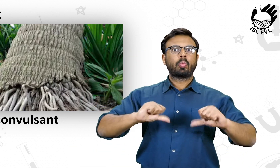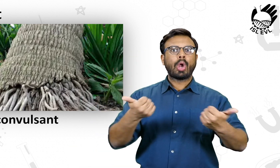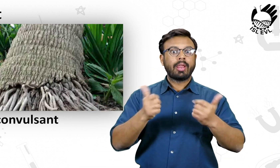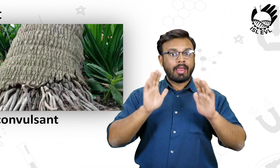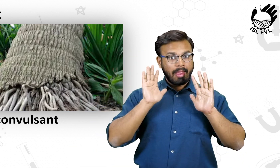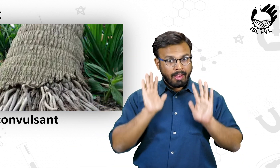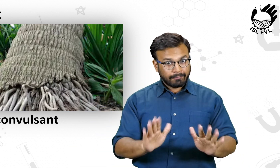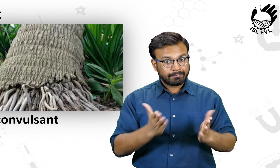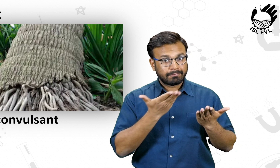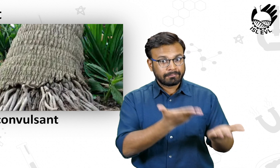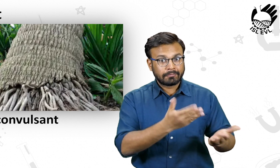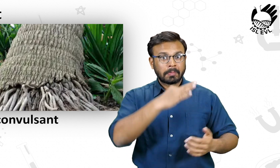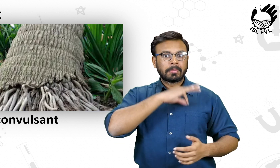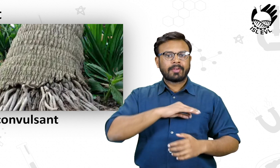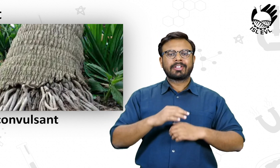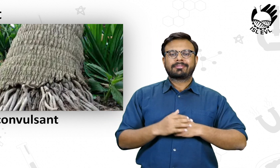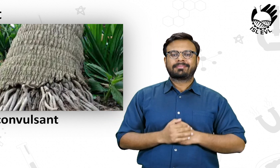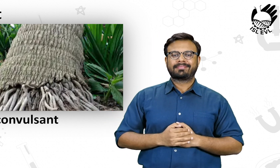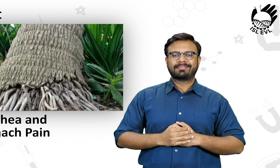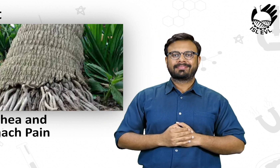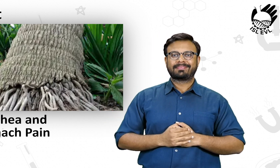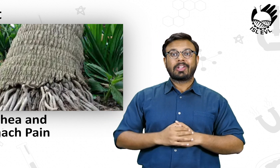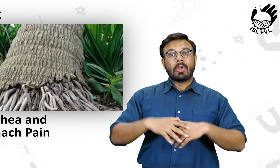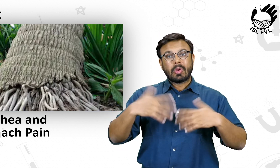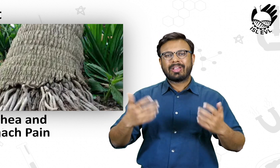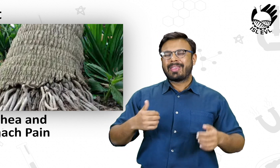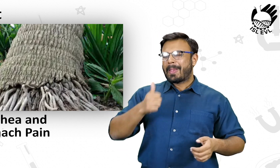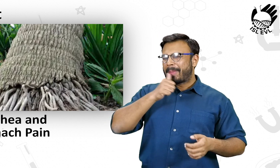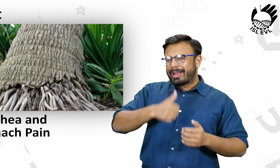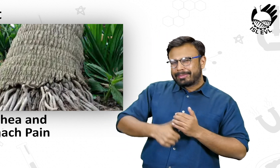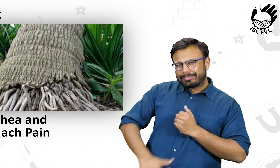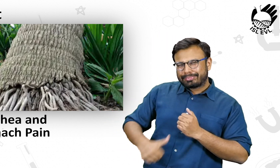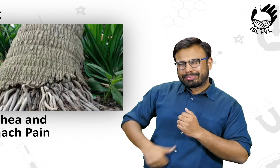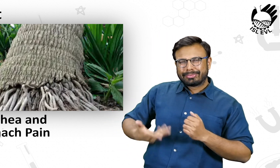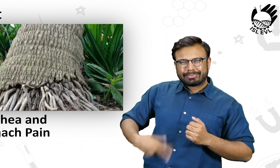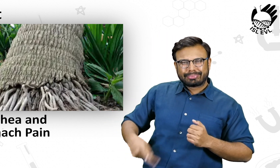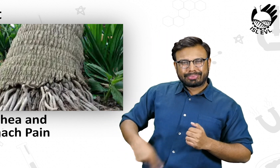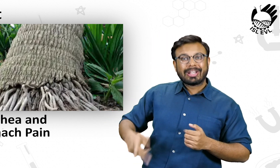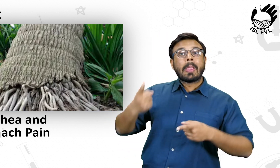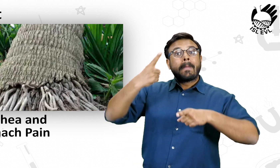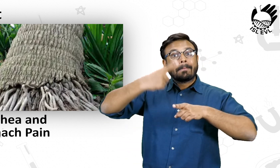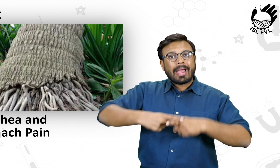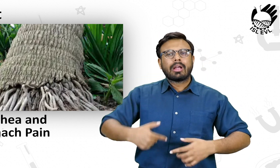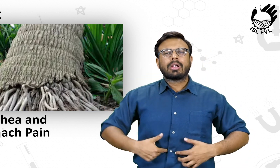Roots are also used as a treatment of diarrhea and stomach pain,